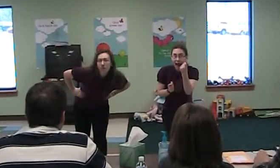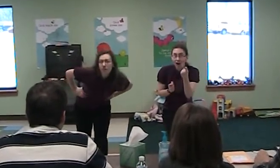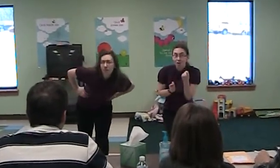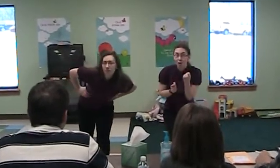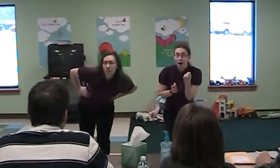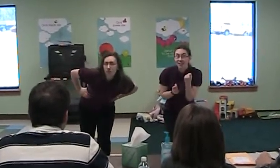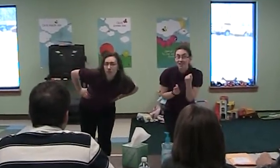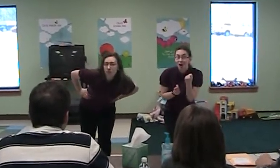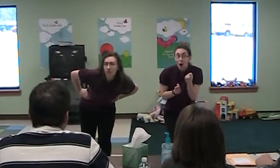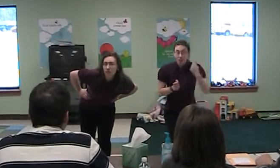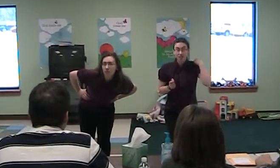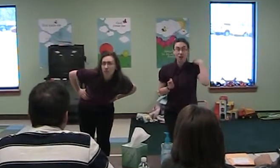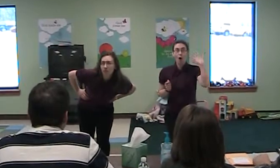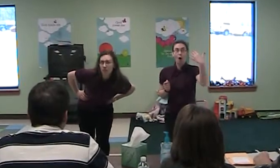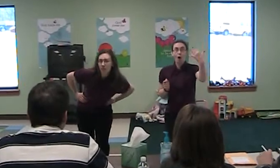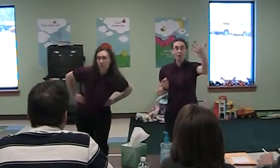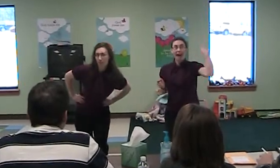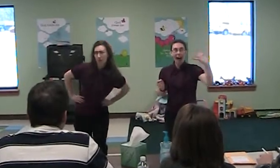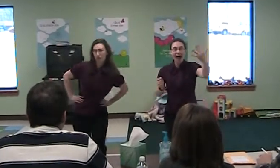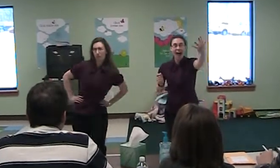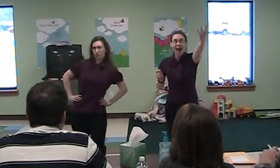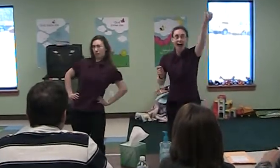Write it with his own hand.